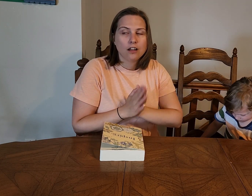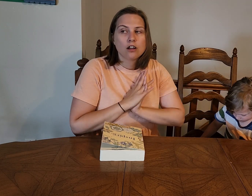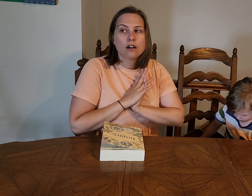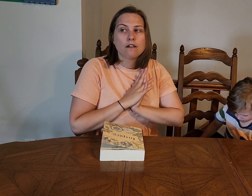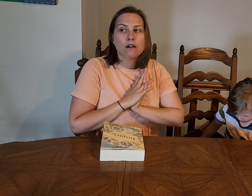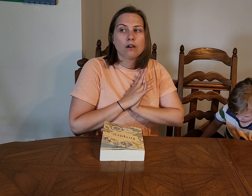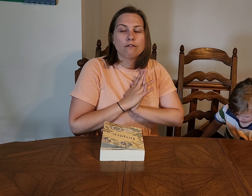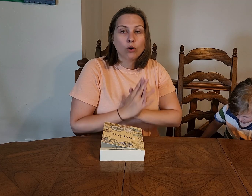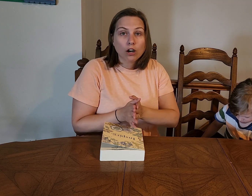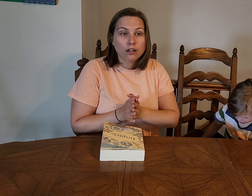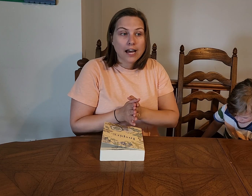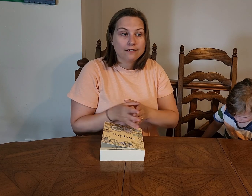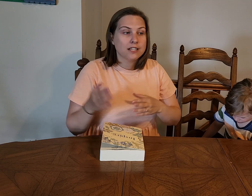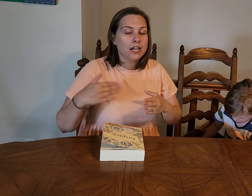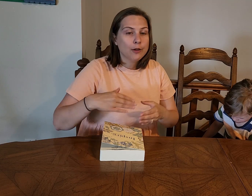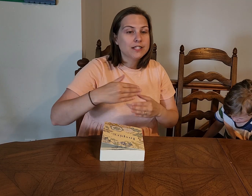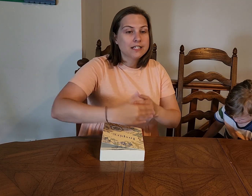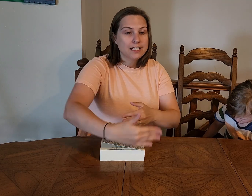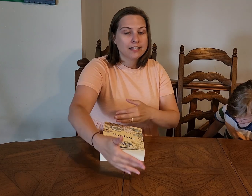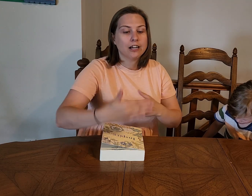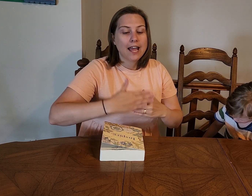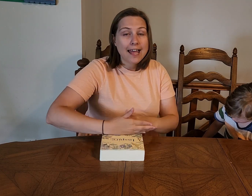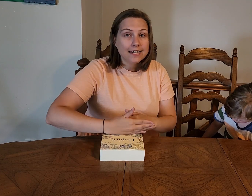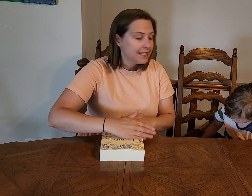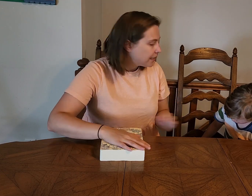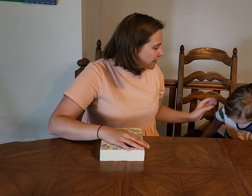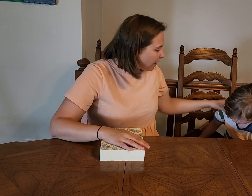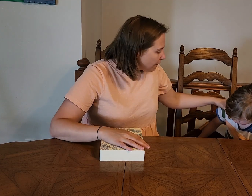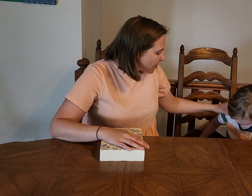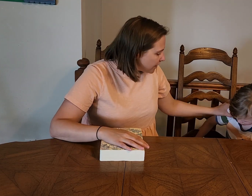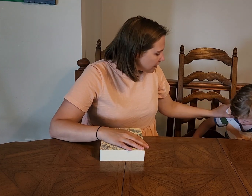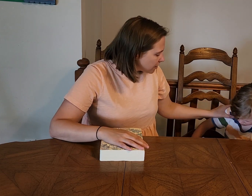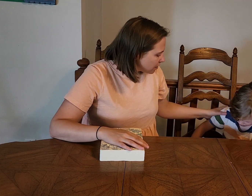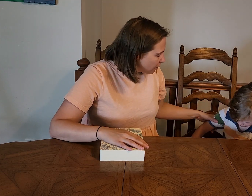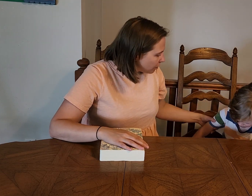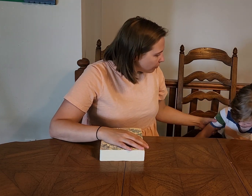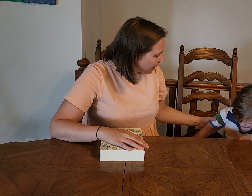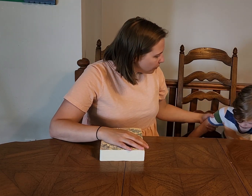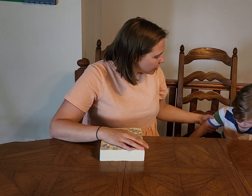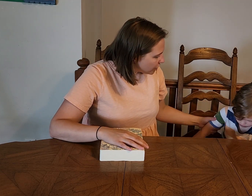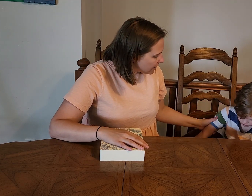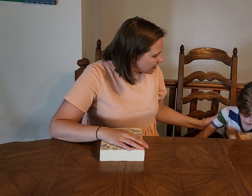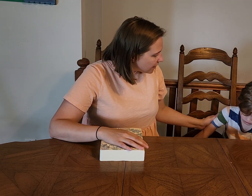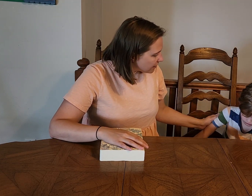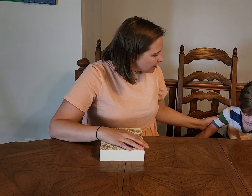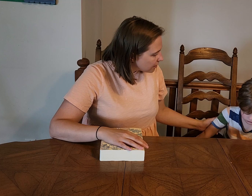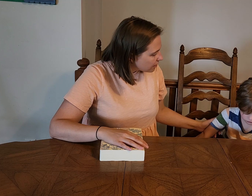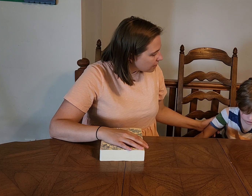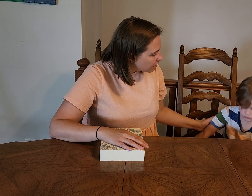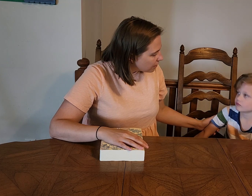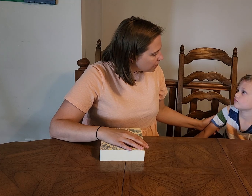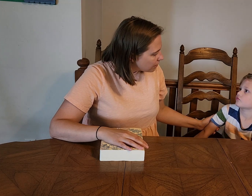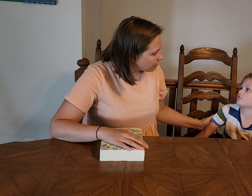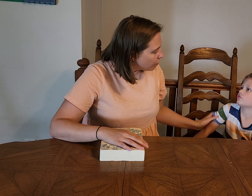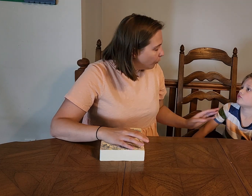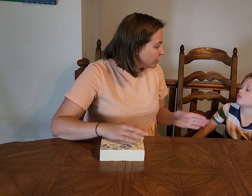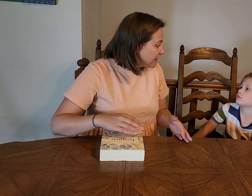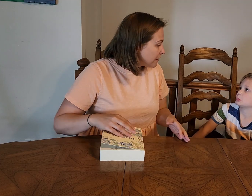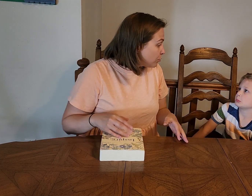for our lives and he helps us to get there. And he takes care of us, right? When Jesus, when Jesus